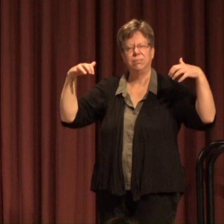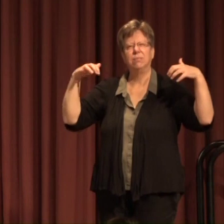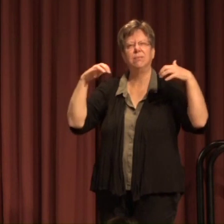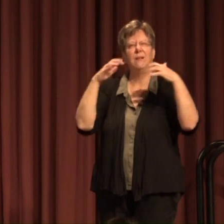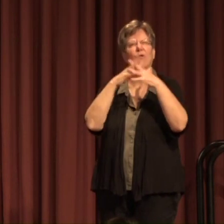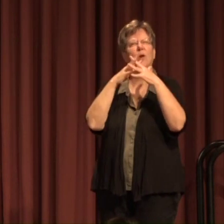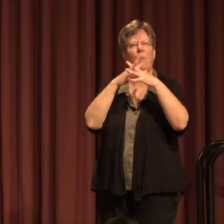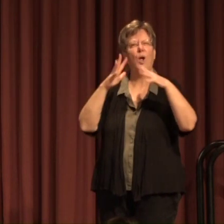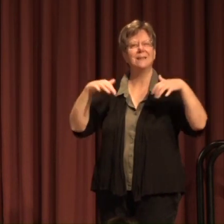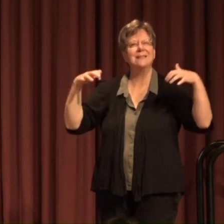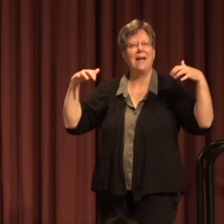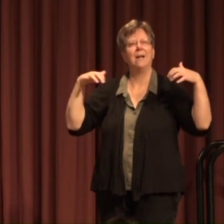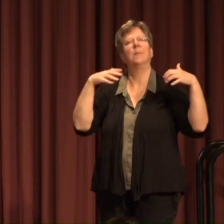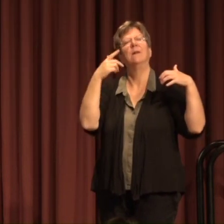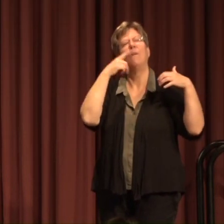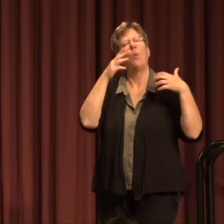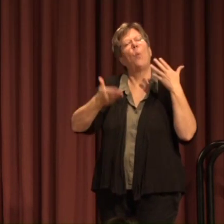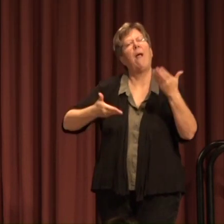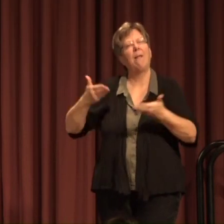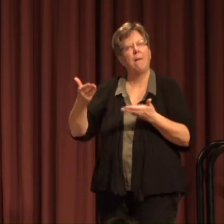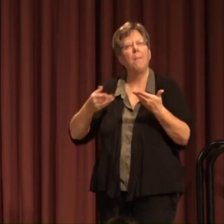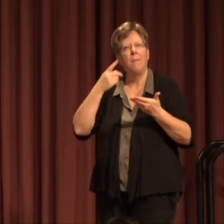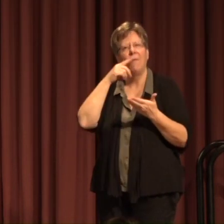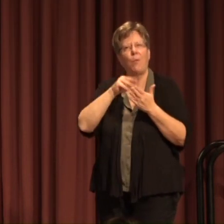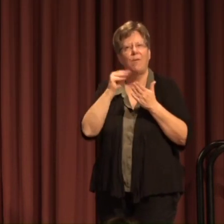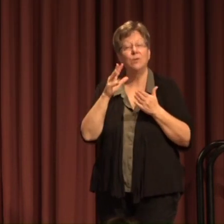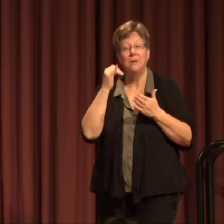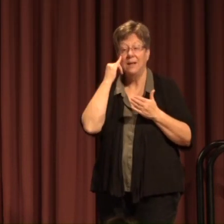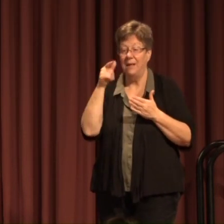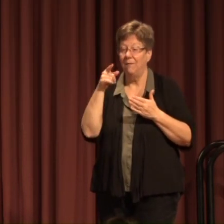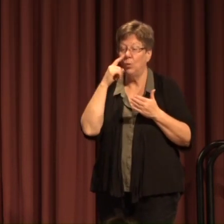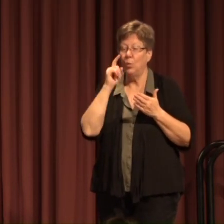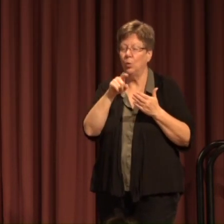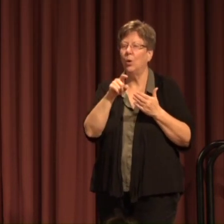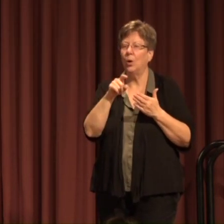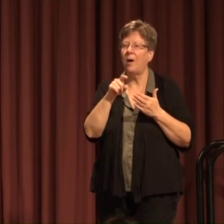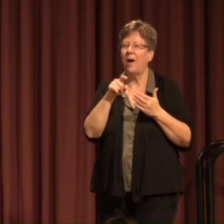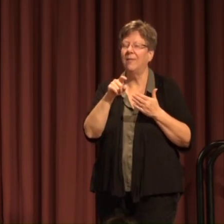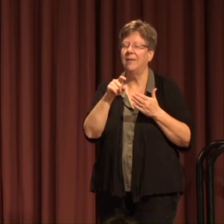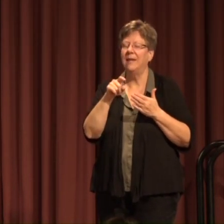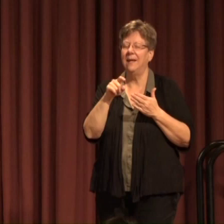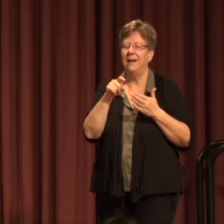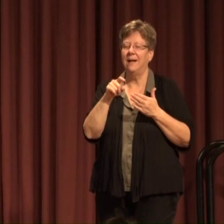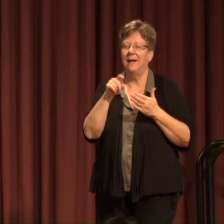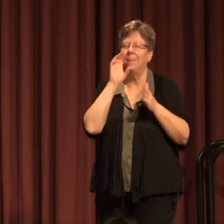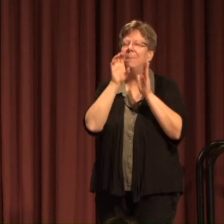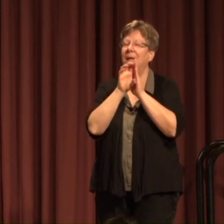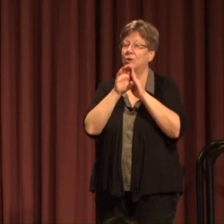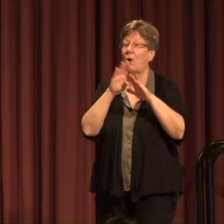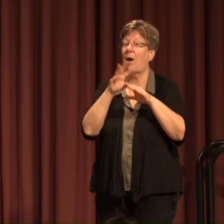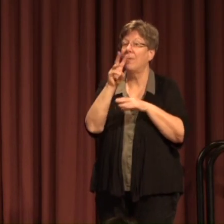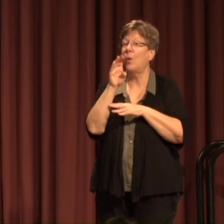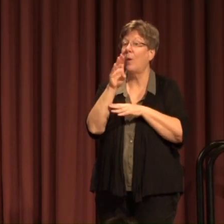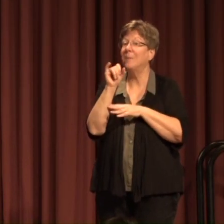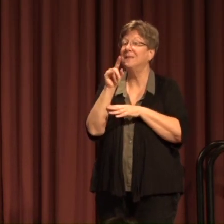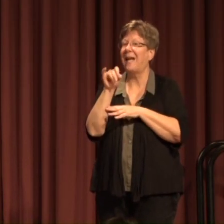Our new students I If you look on our The home picture on our website today It's me